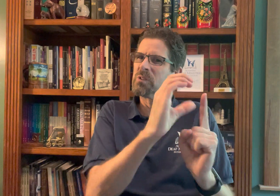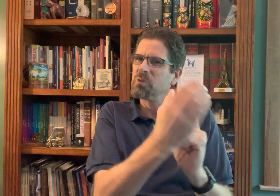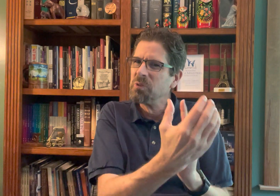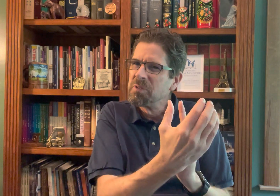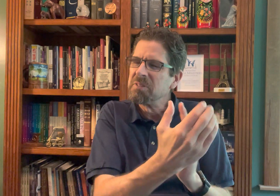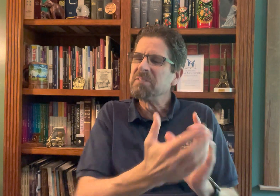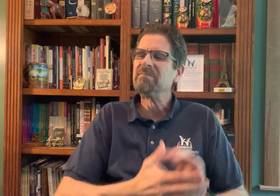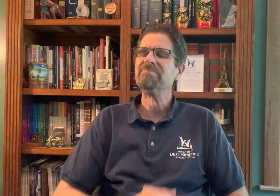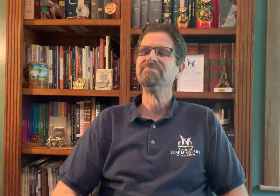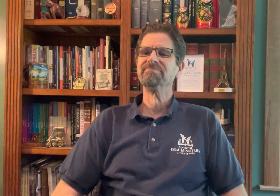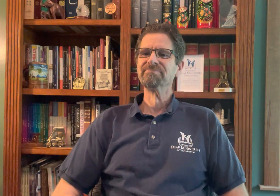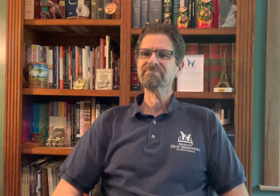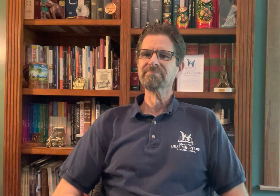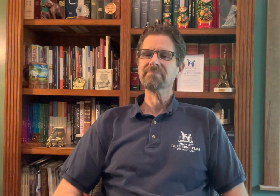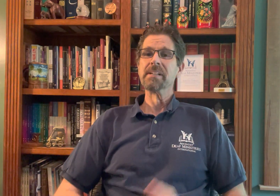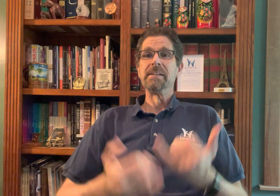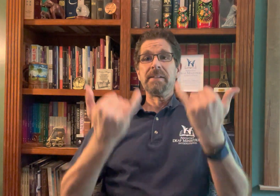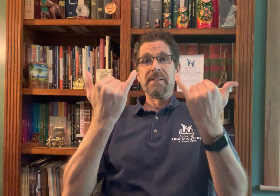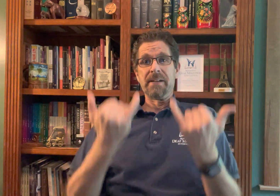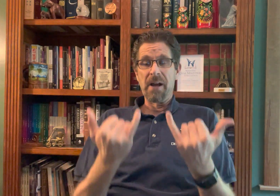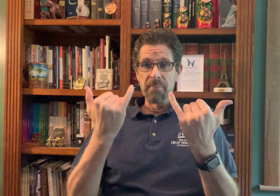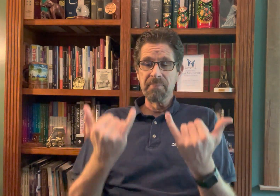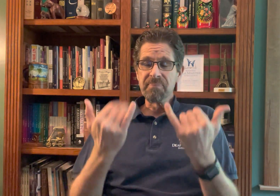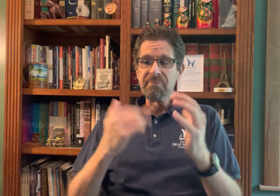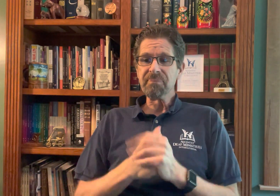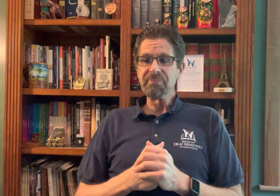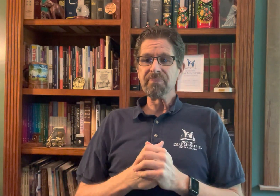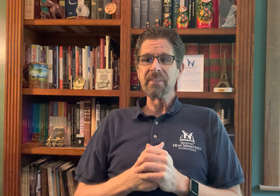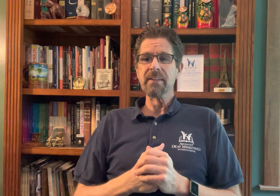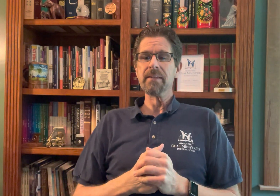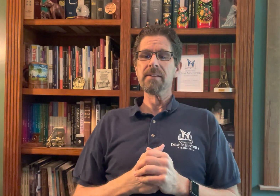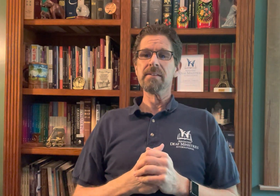their own people group, their own culture.